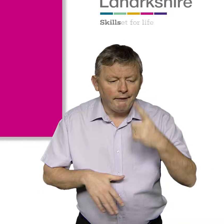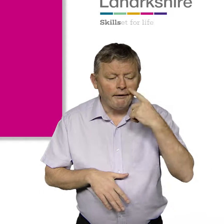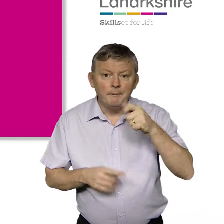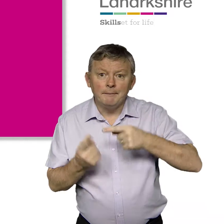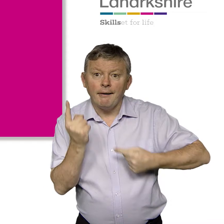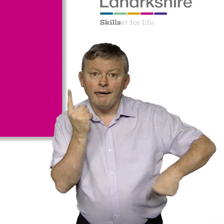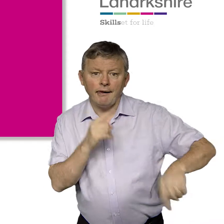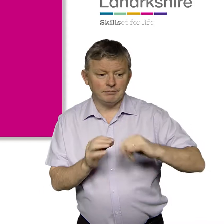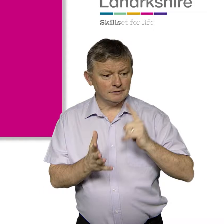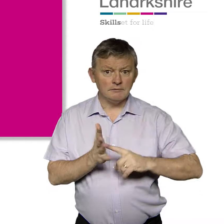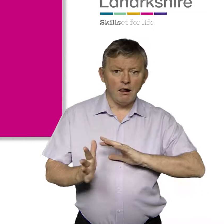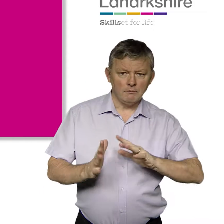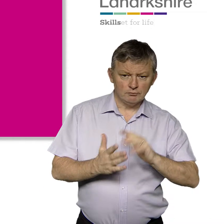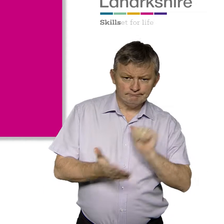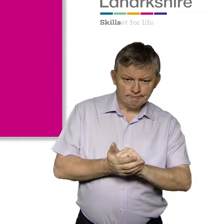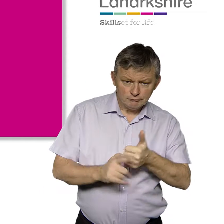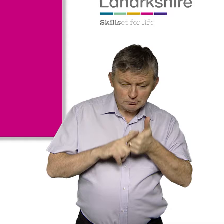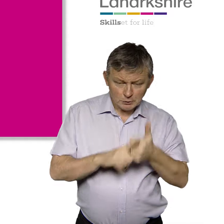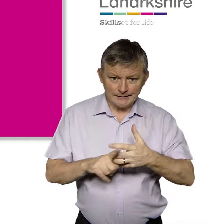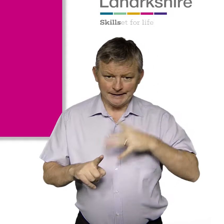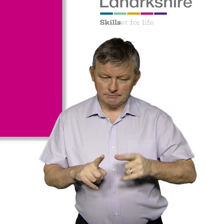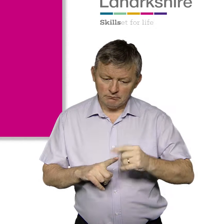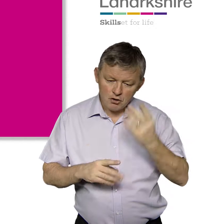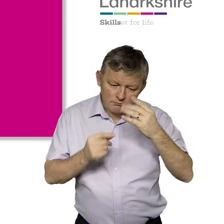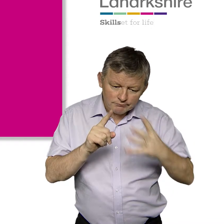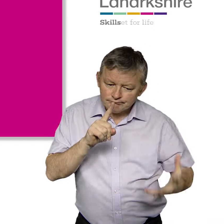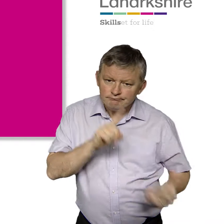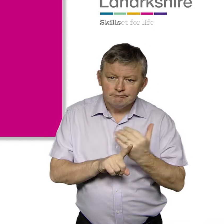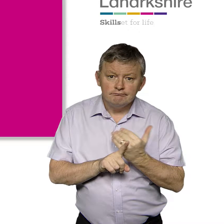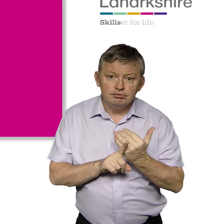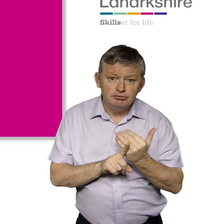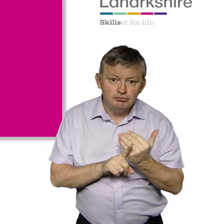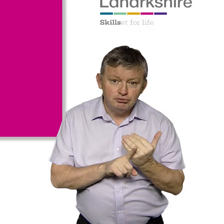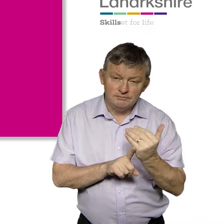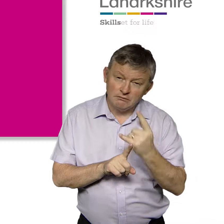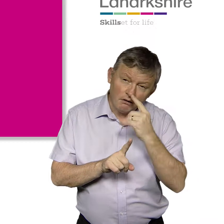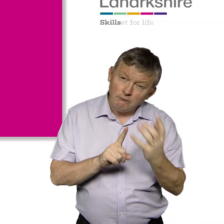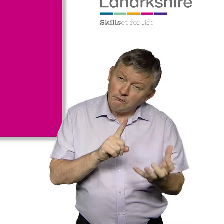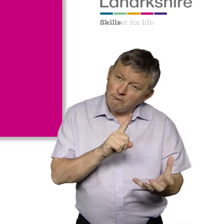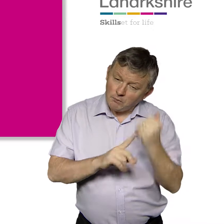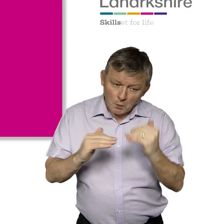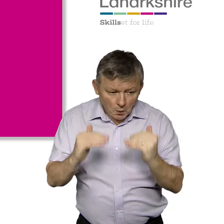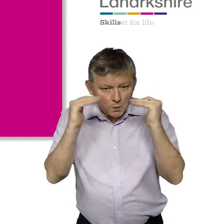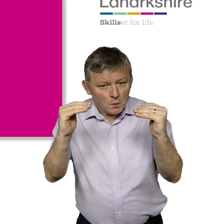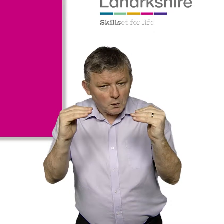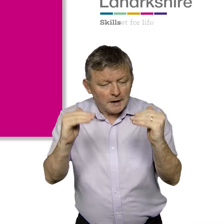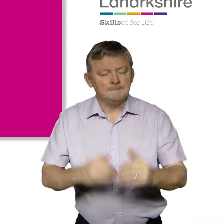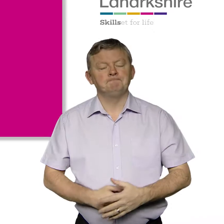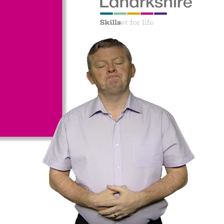Children and young people who use BSL will get the support they need at all stages of their learning so that they can reach their full